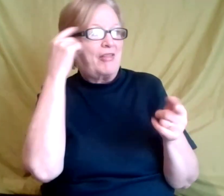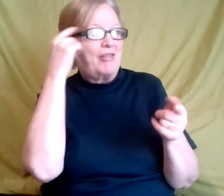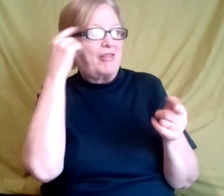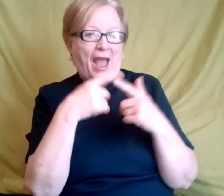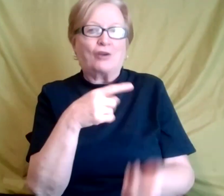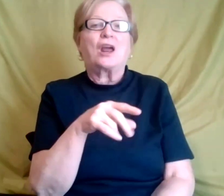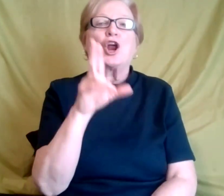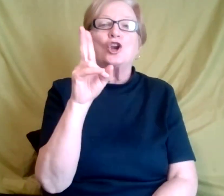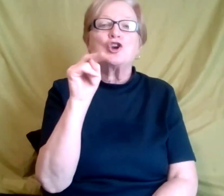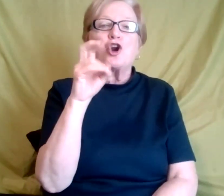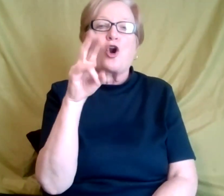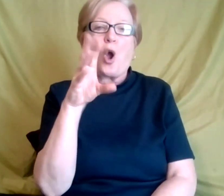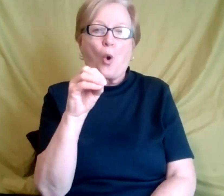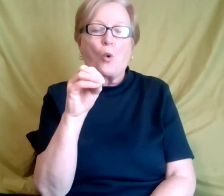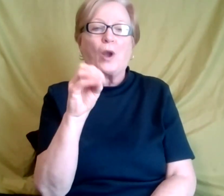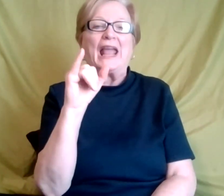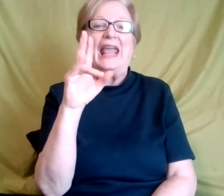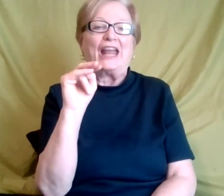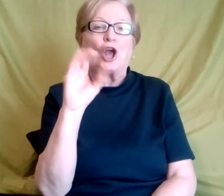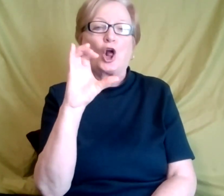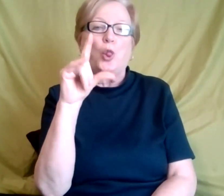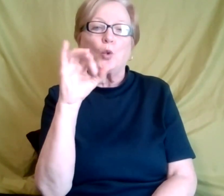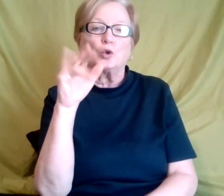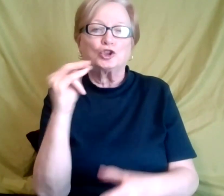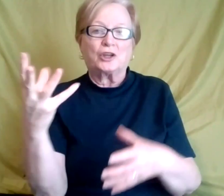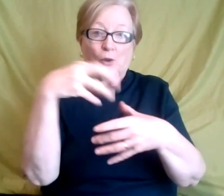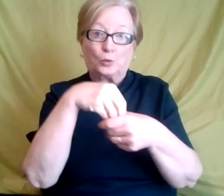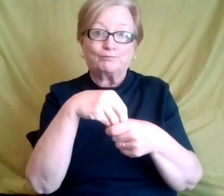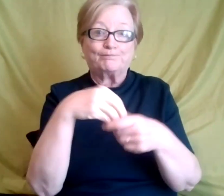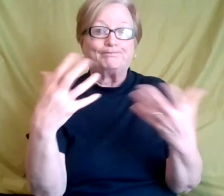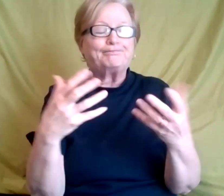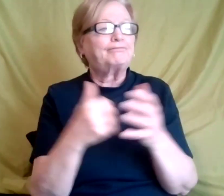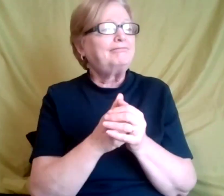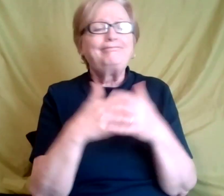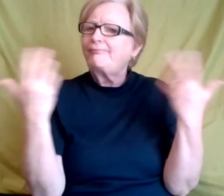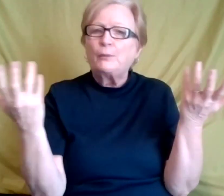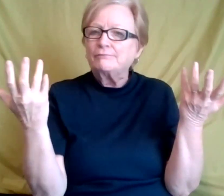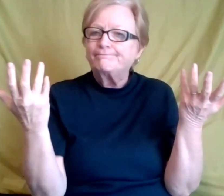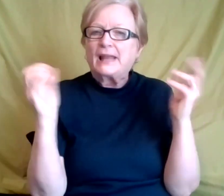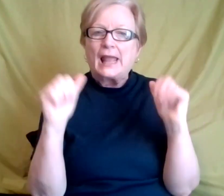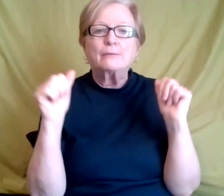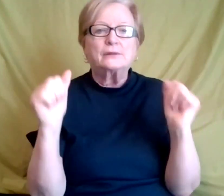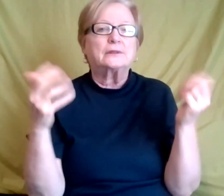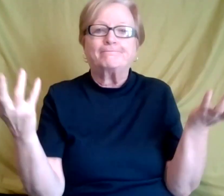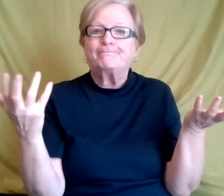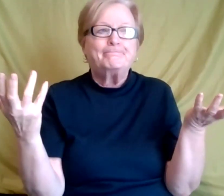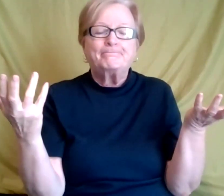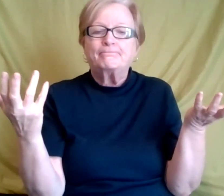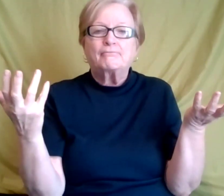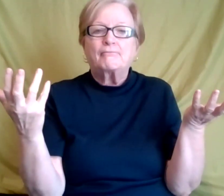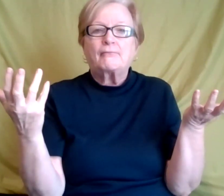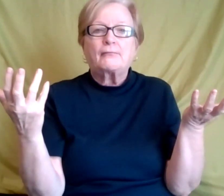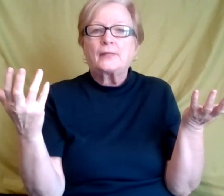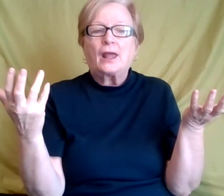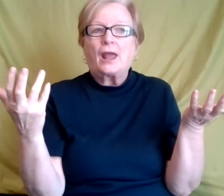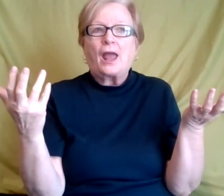inclusion, uh, what that is, that's just really being able to just have